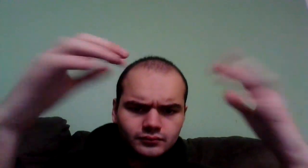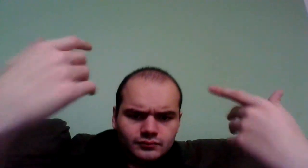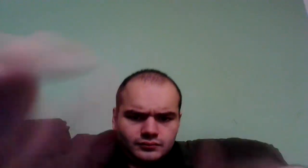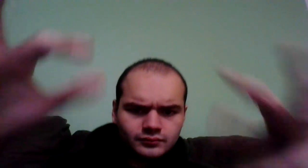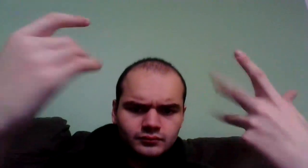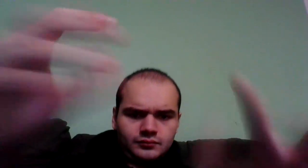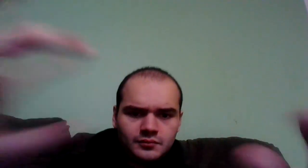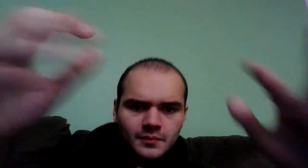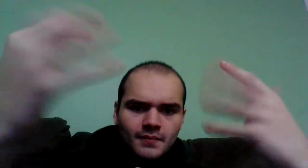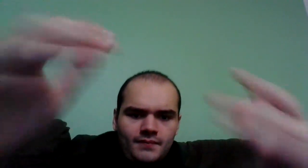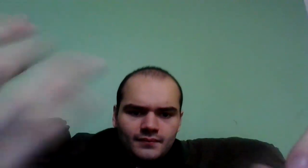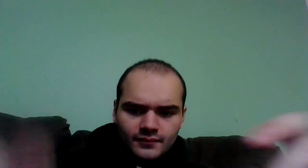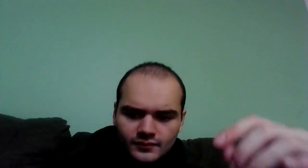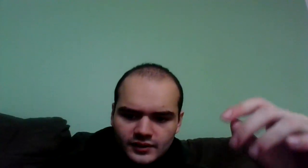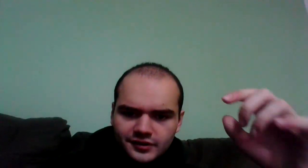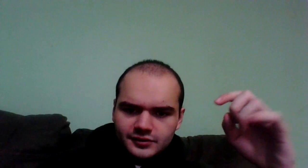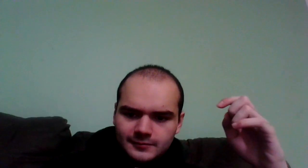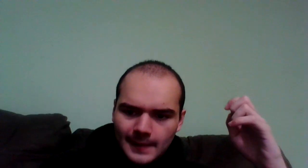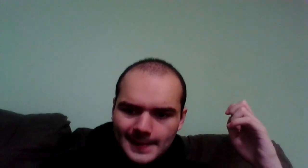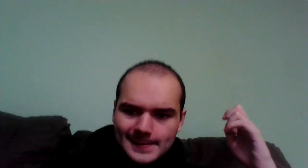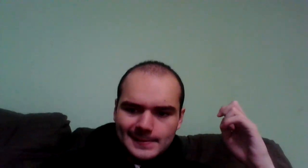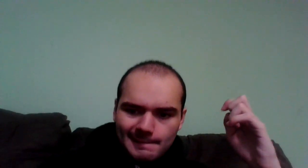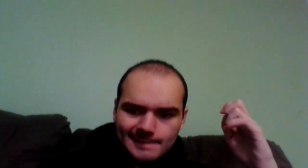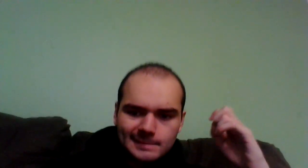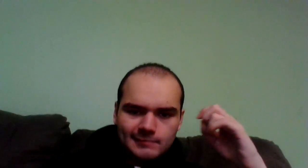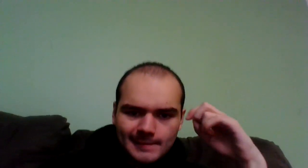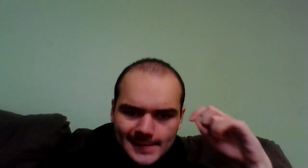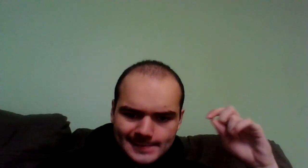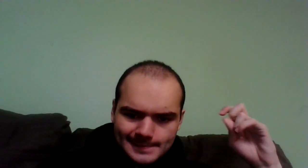The Powerpuff Girls All right.